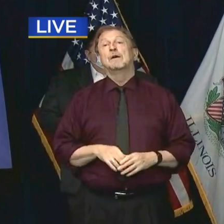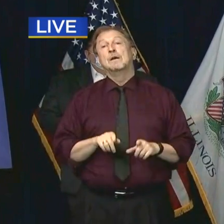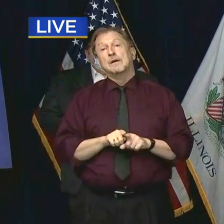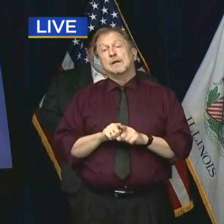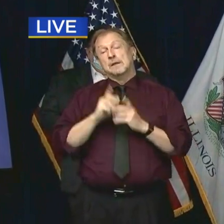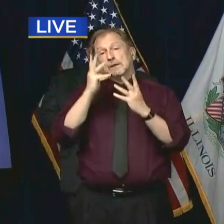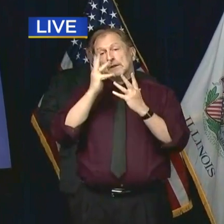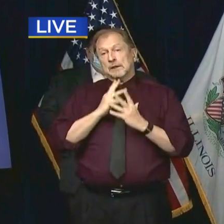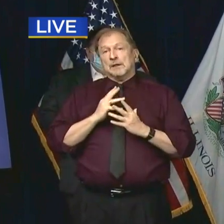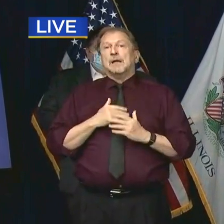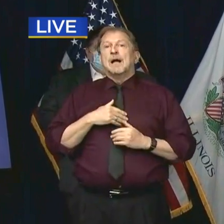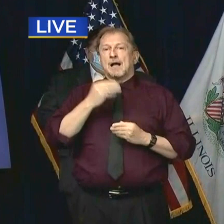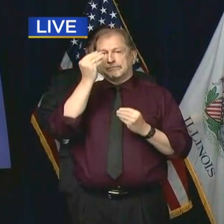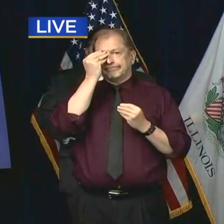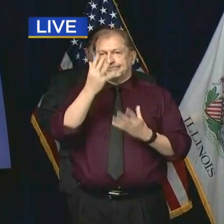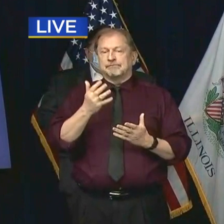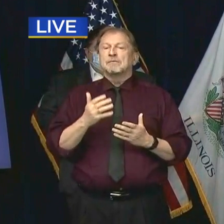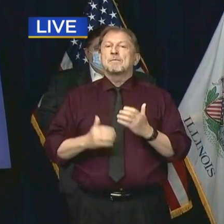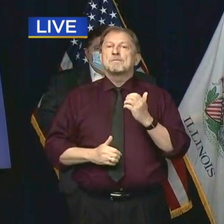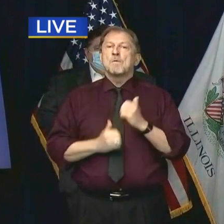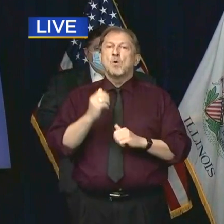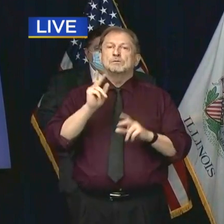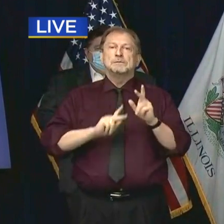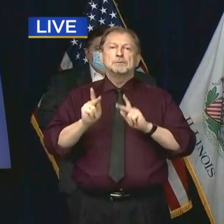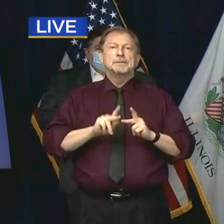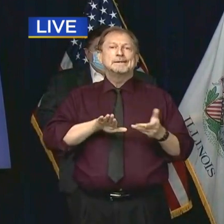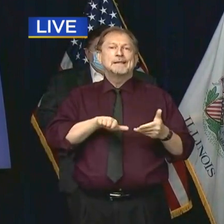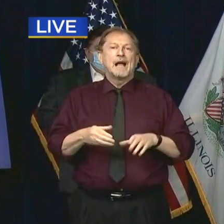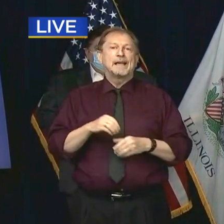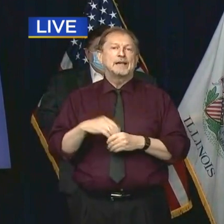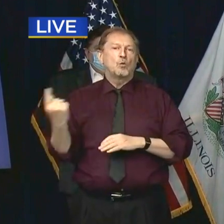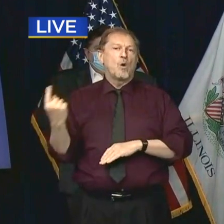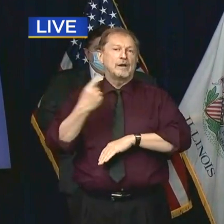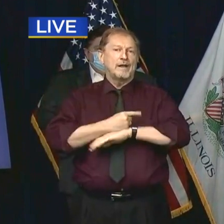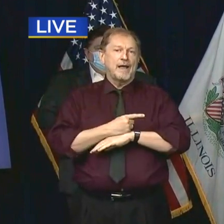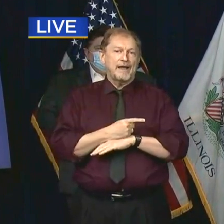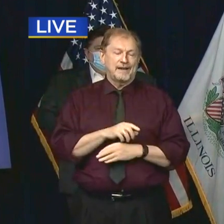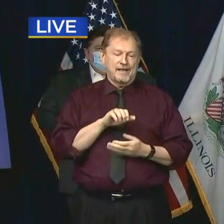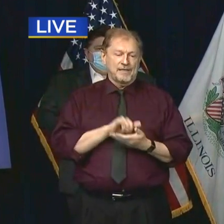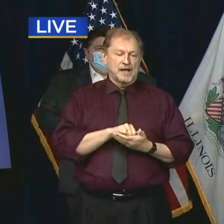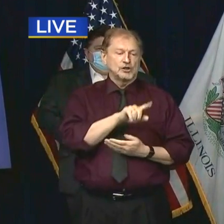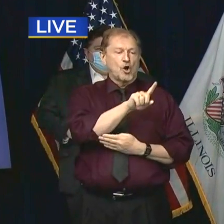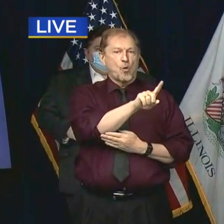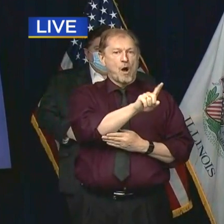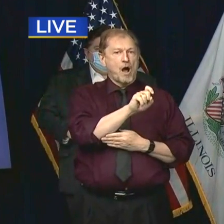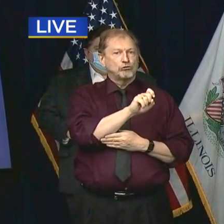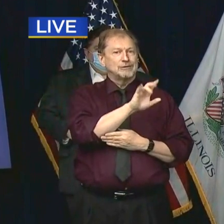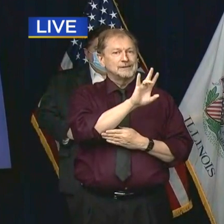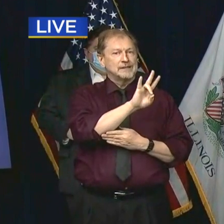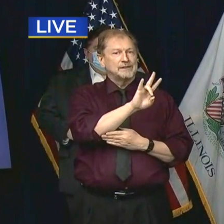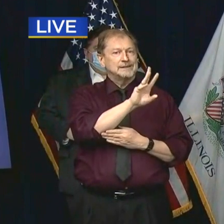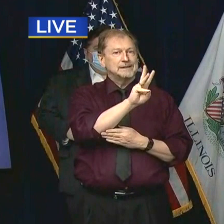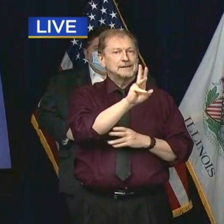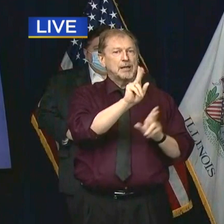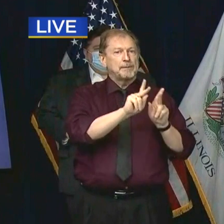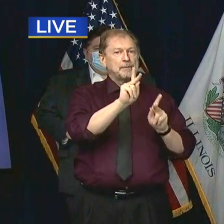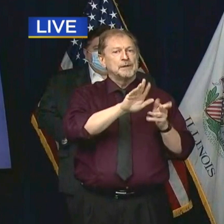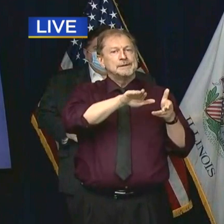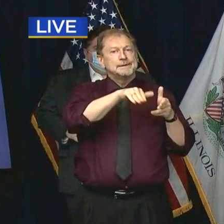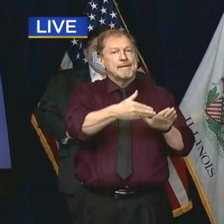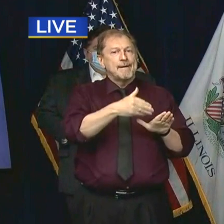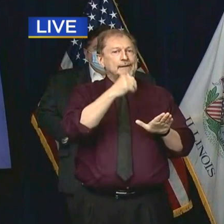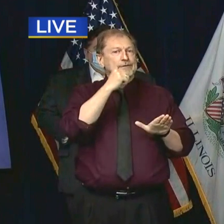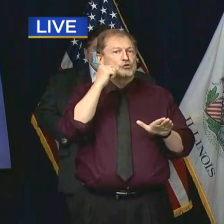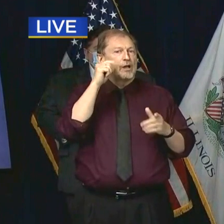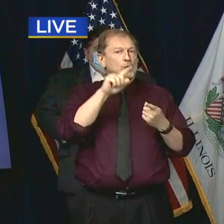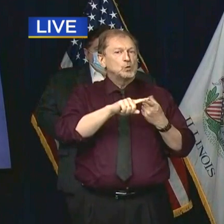of fatalities reported in a single 24-hour period with 176 deaths, which